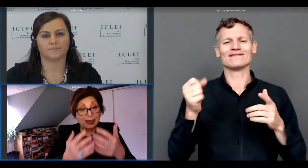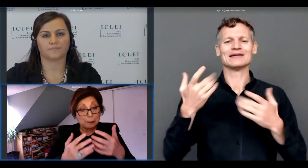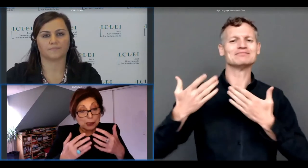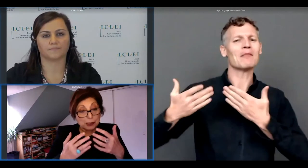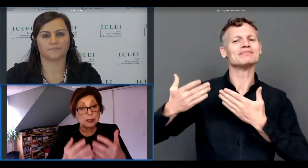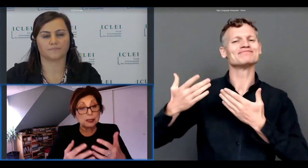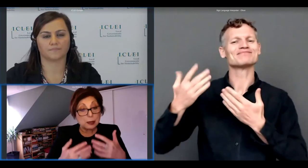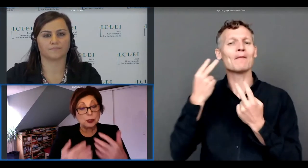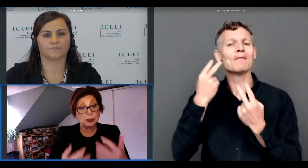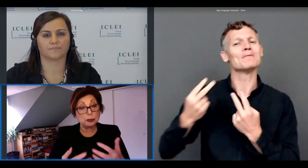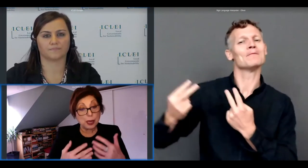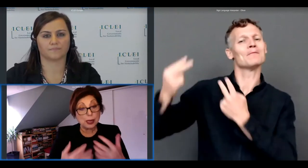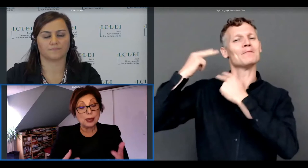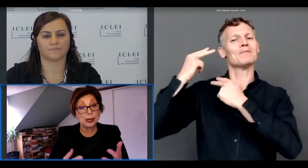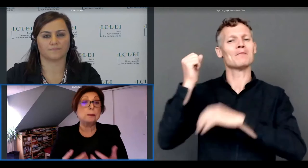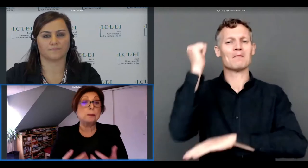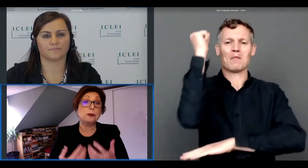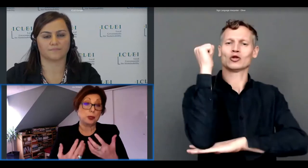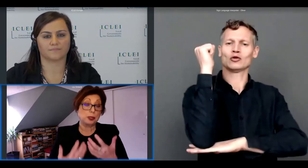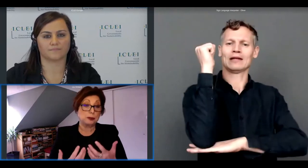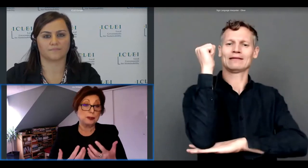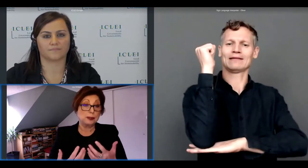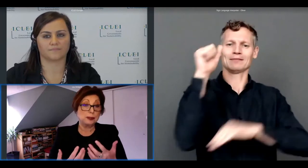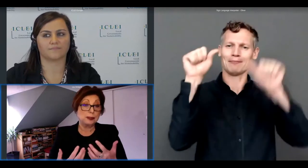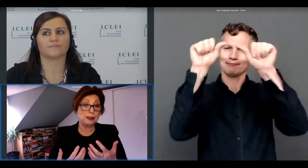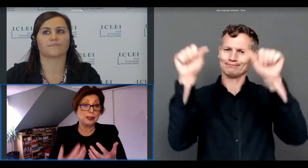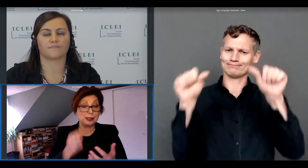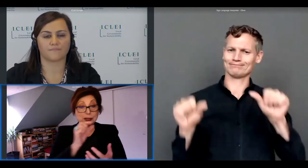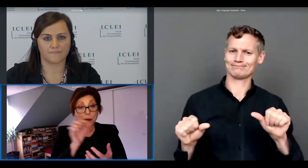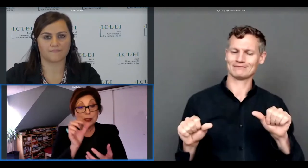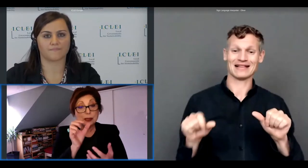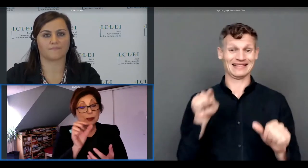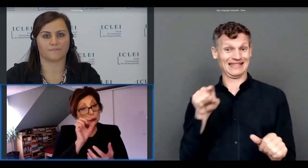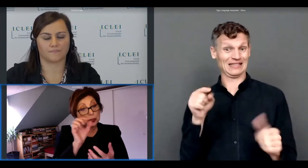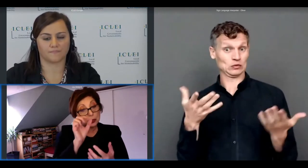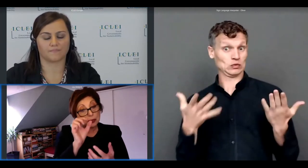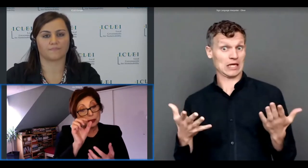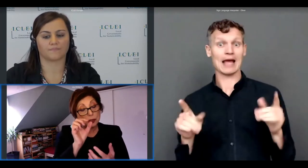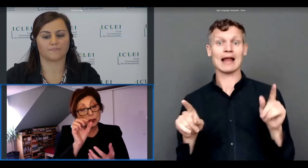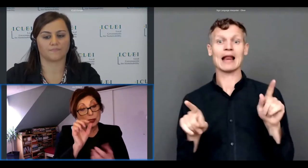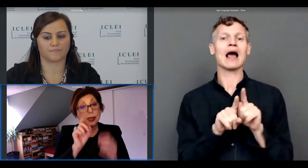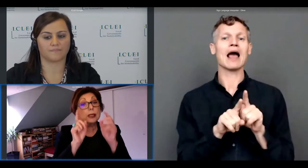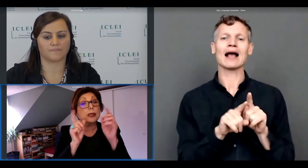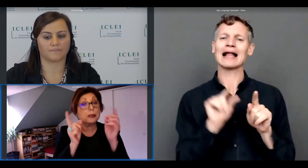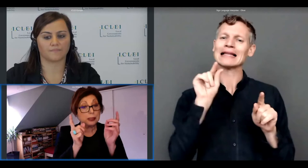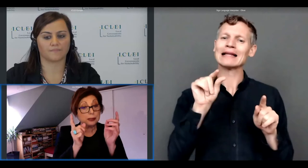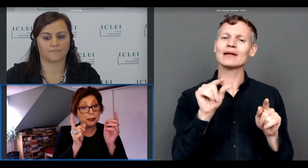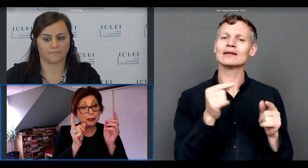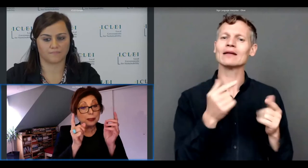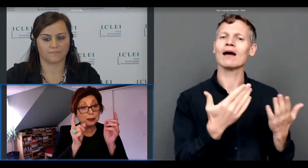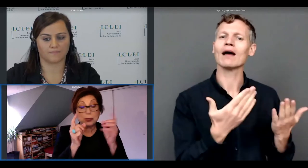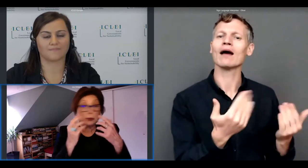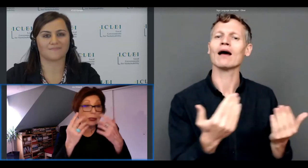are perceived today as a provocation and he says one sentence which is really interesting eternity